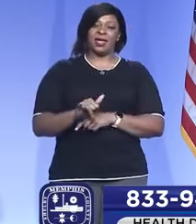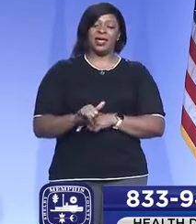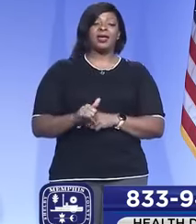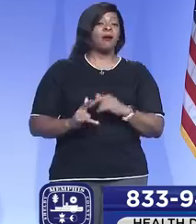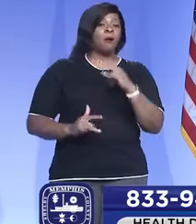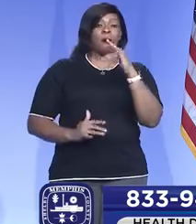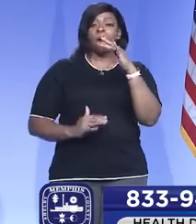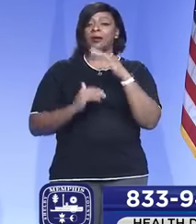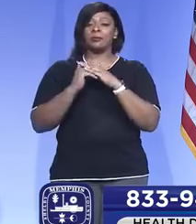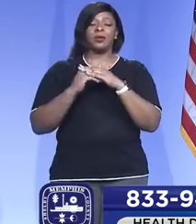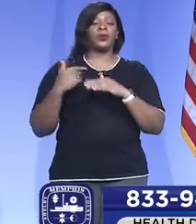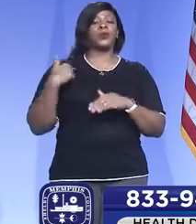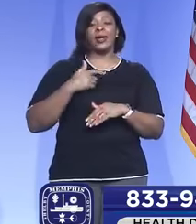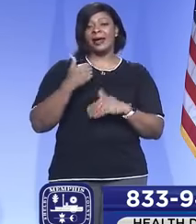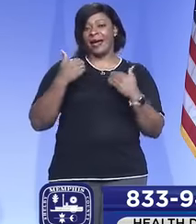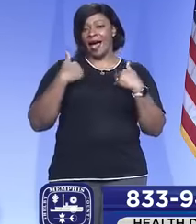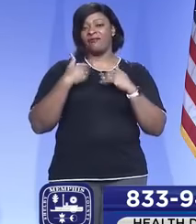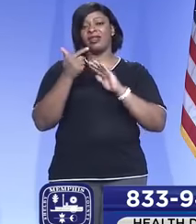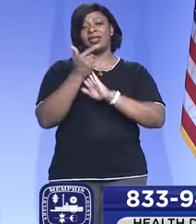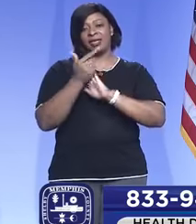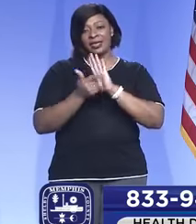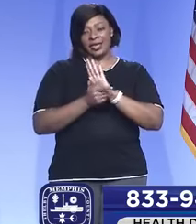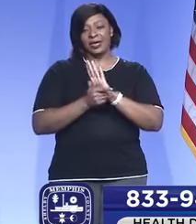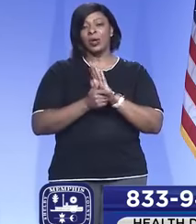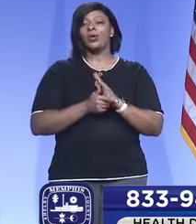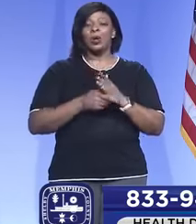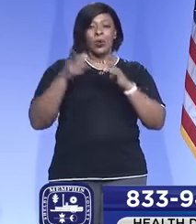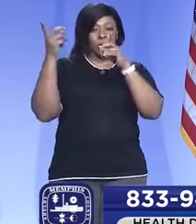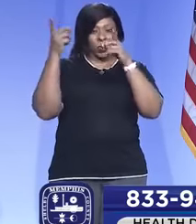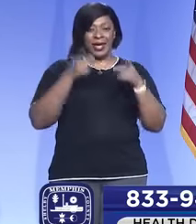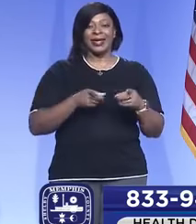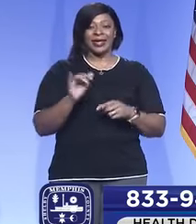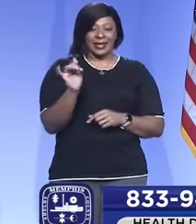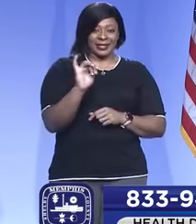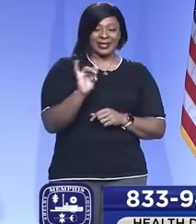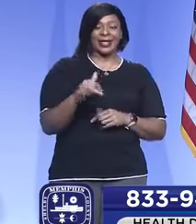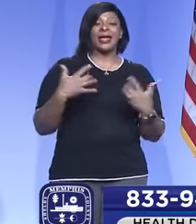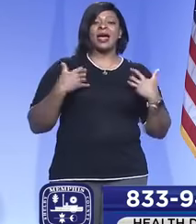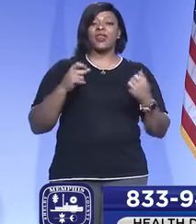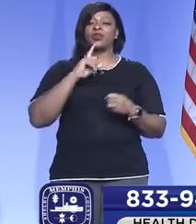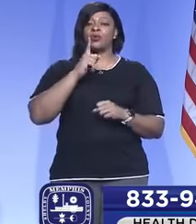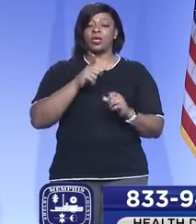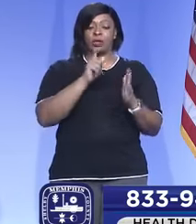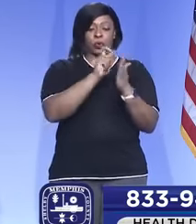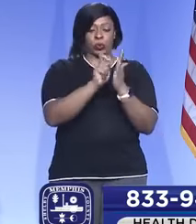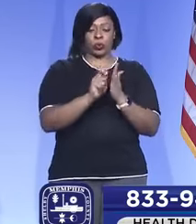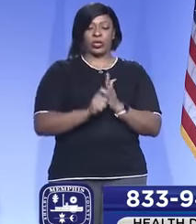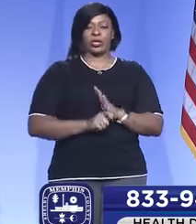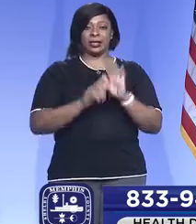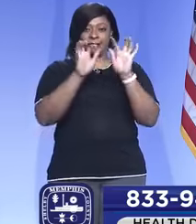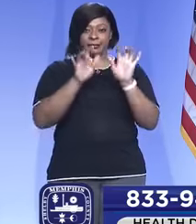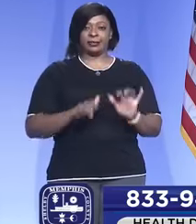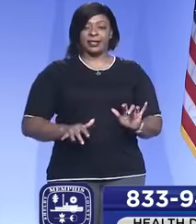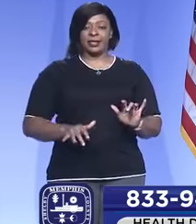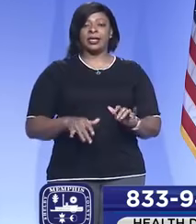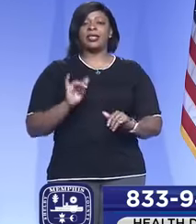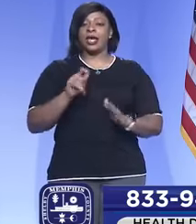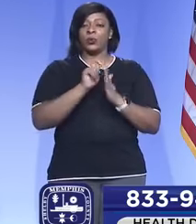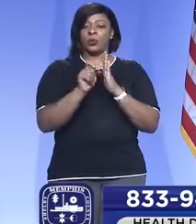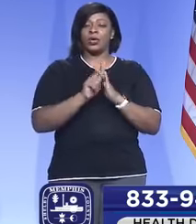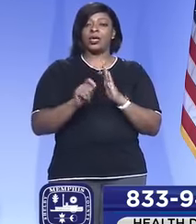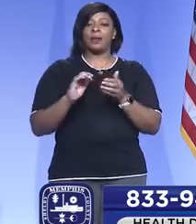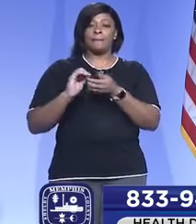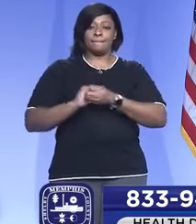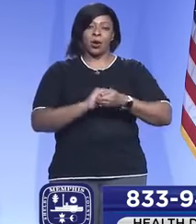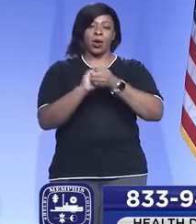ultimately, we also have legal weigh-in. The health directive is then written, and that's written really in